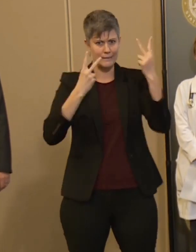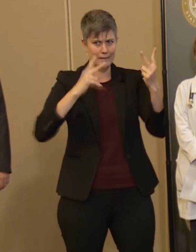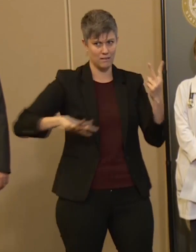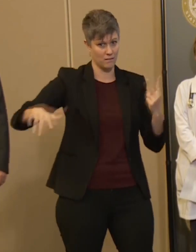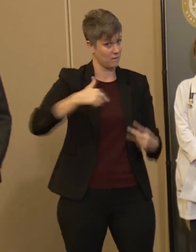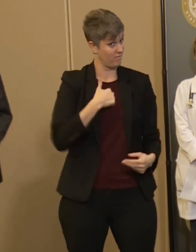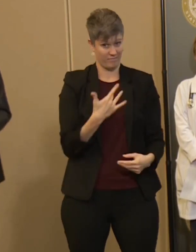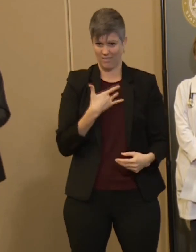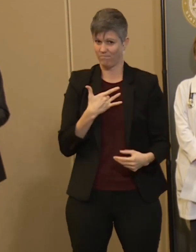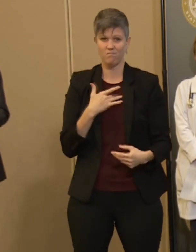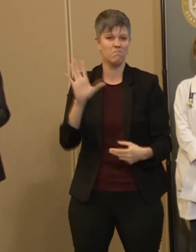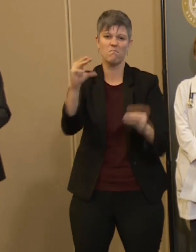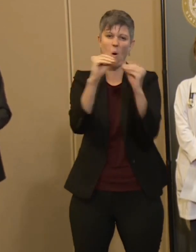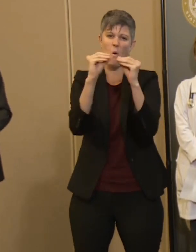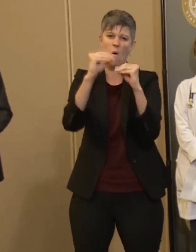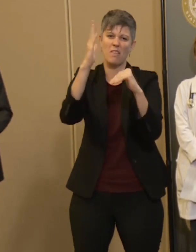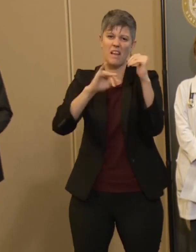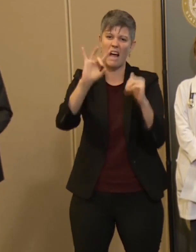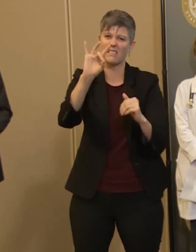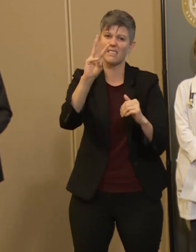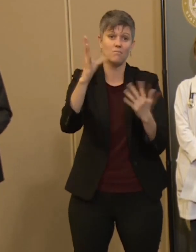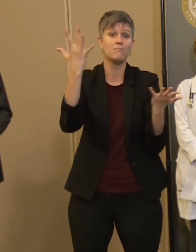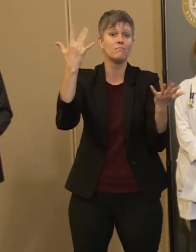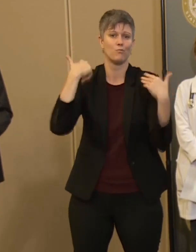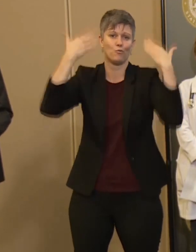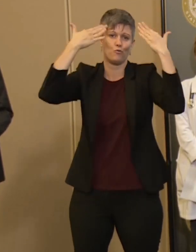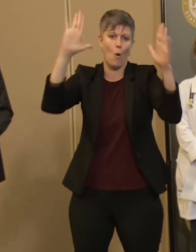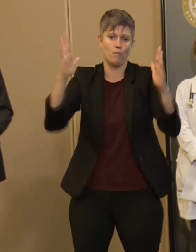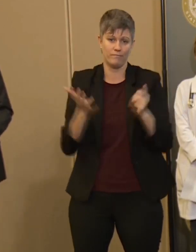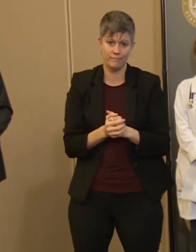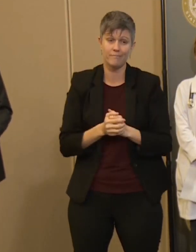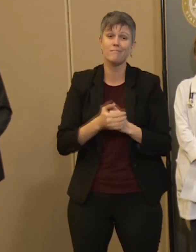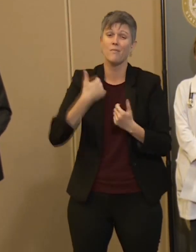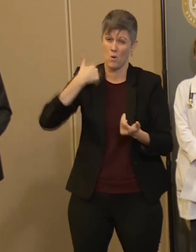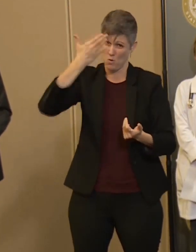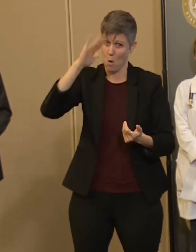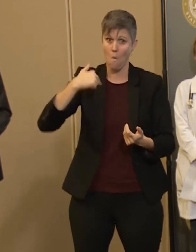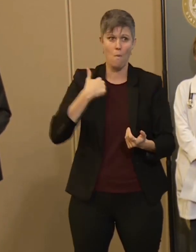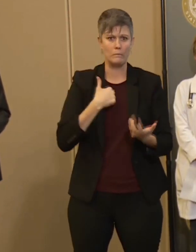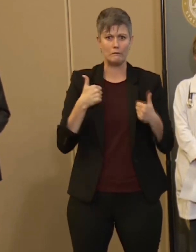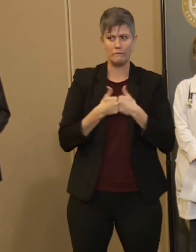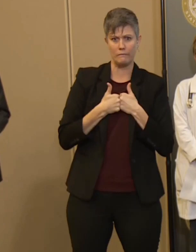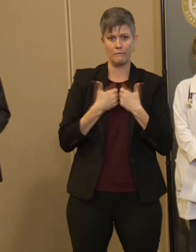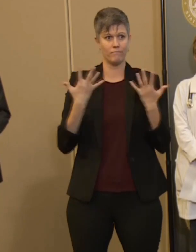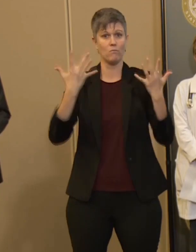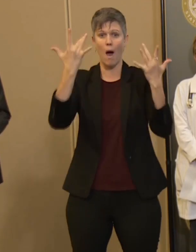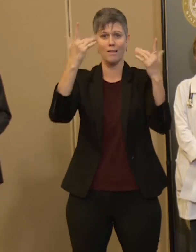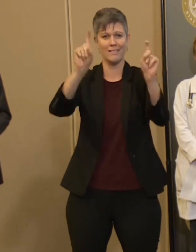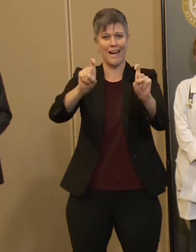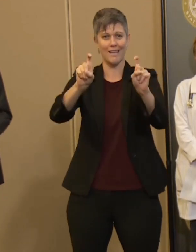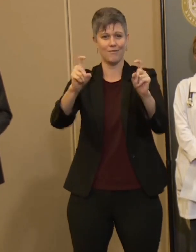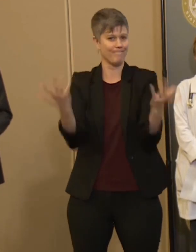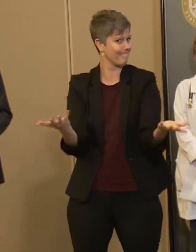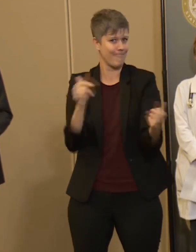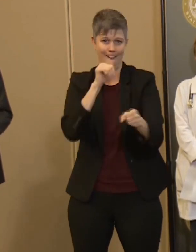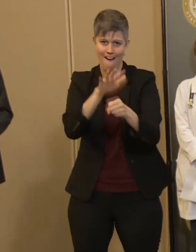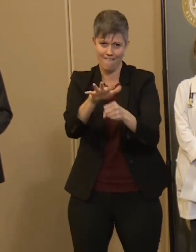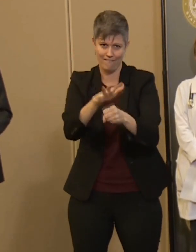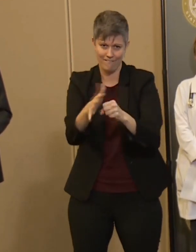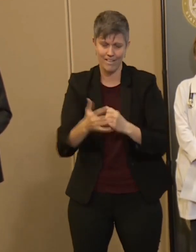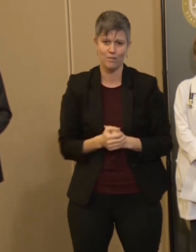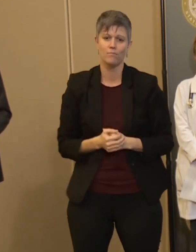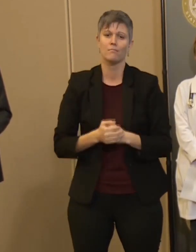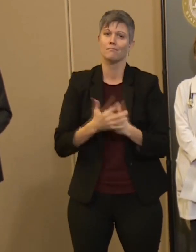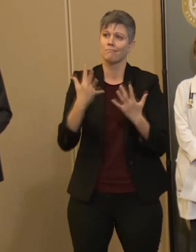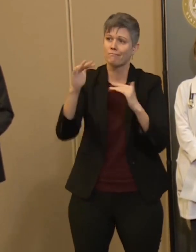stage, we have many more than that. We know that we're challenged by testing. We know that we're challenged by getting folks through